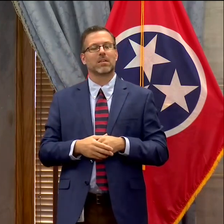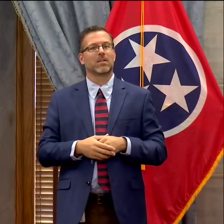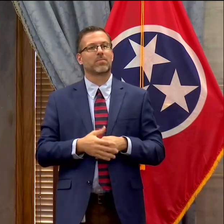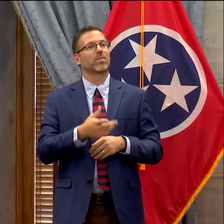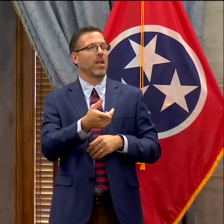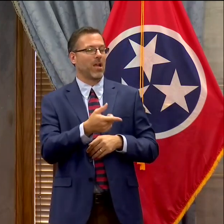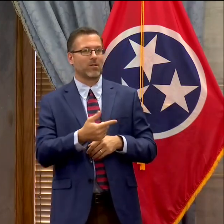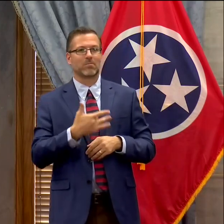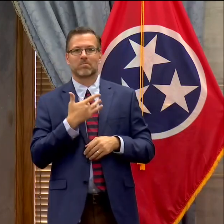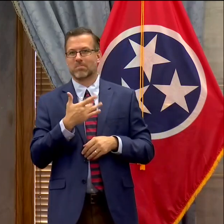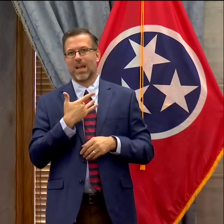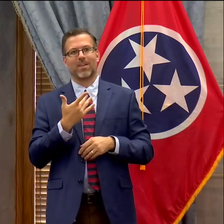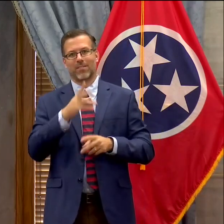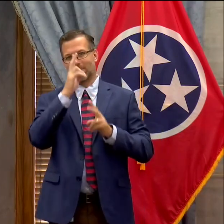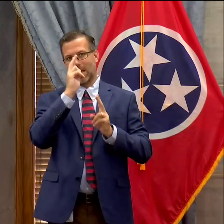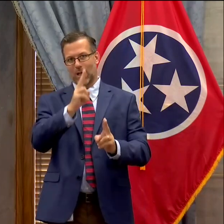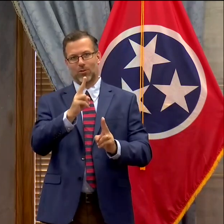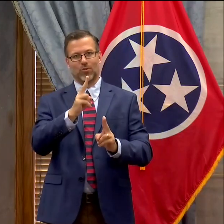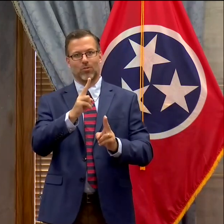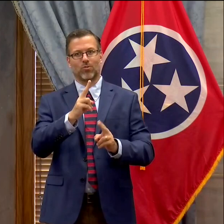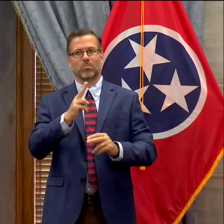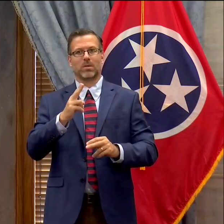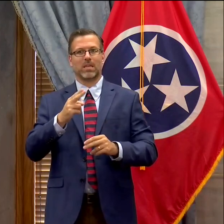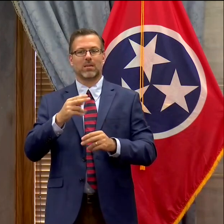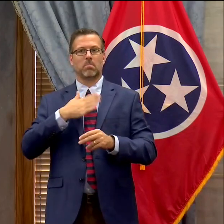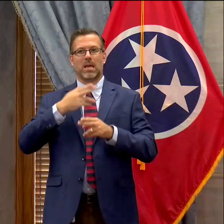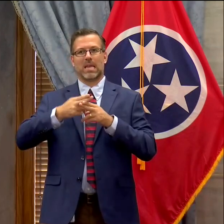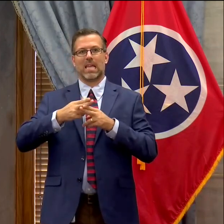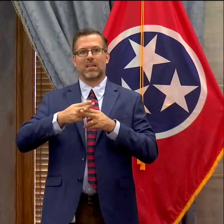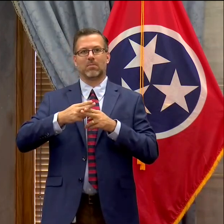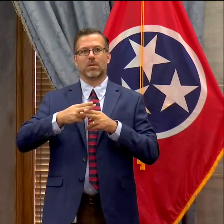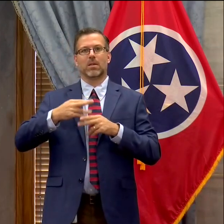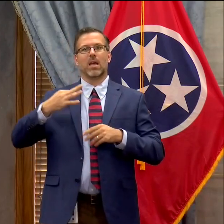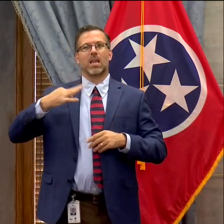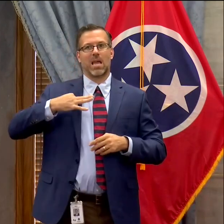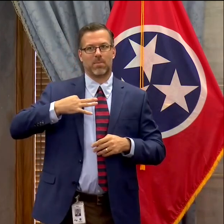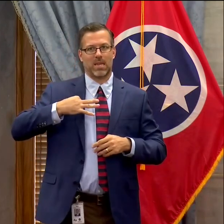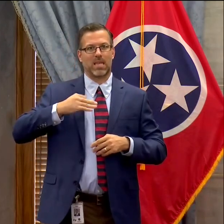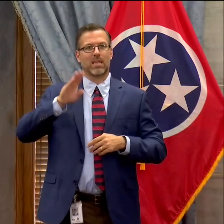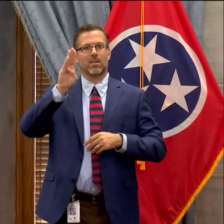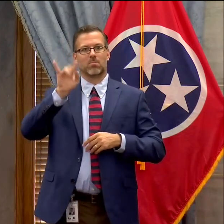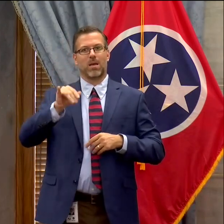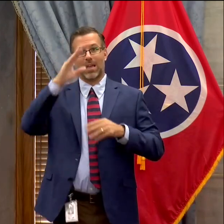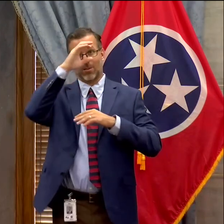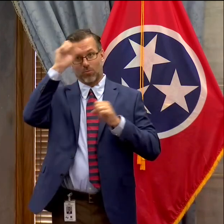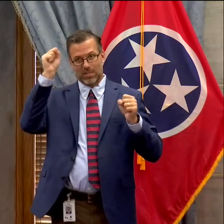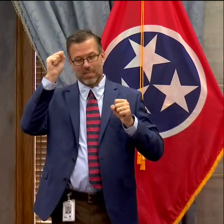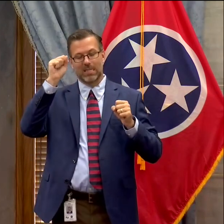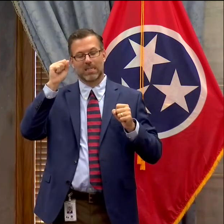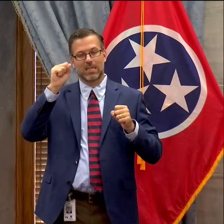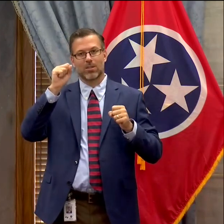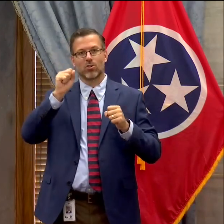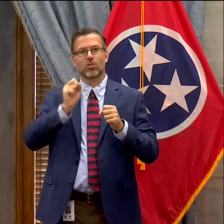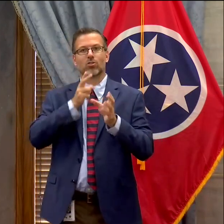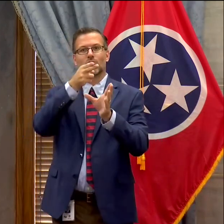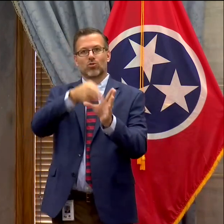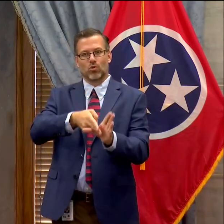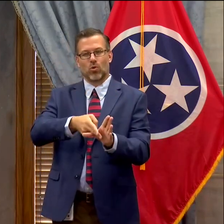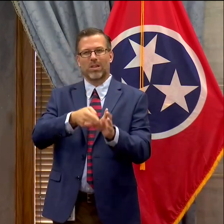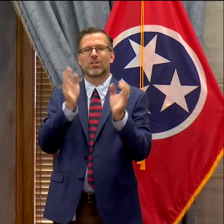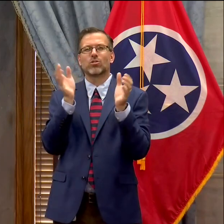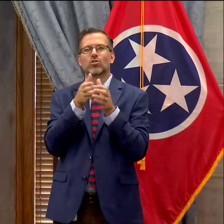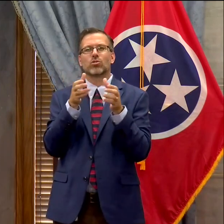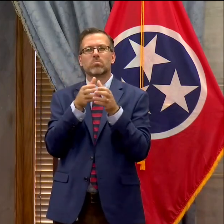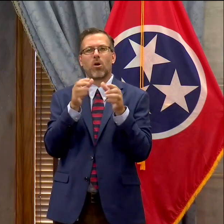to be chosen or to be nominated by the president to be on that Council of Governors. It's a it's a small group of